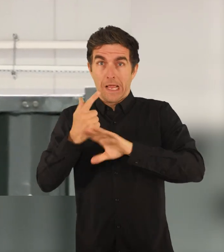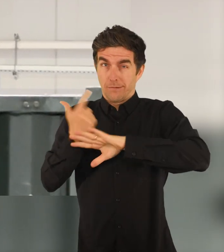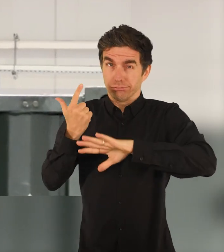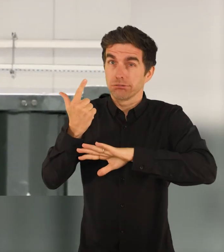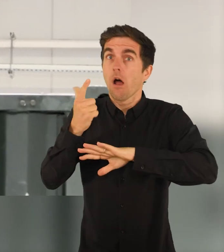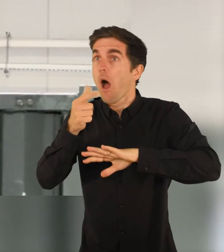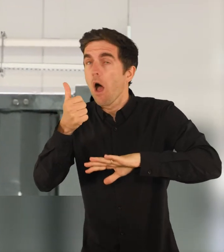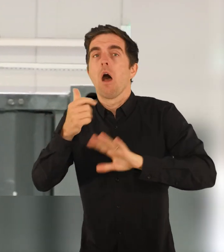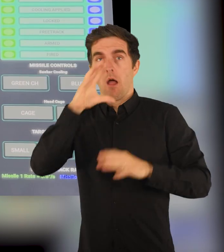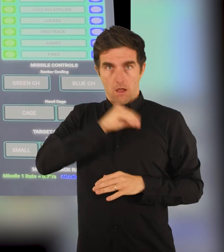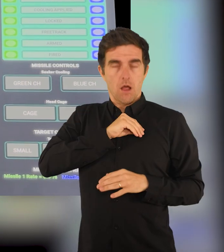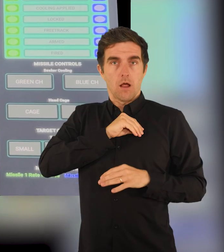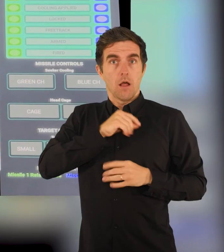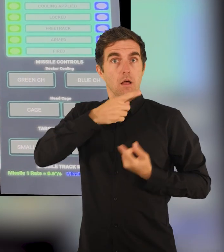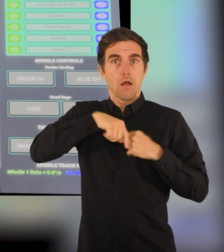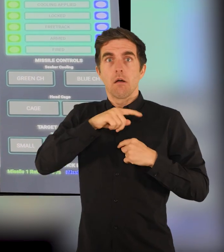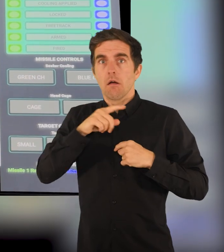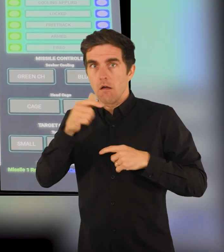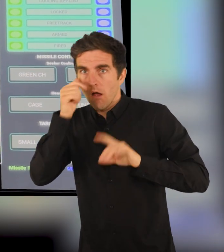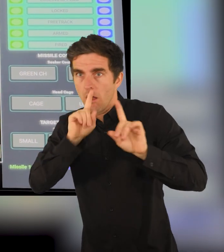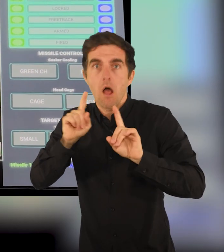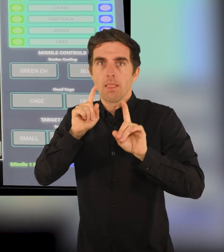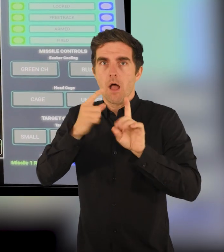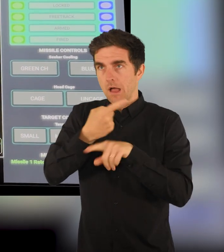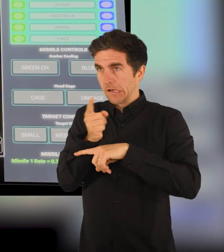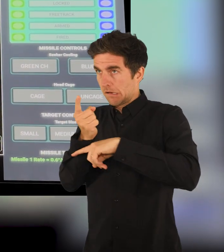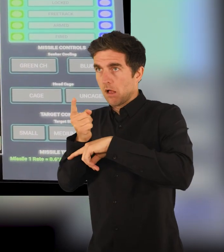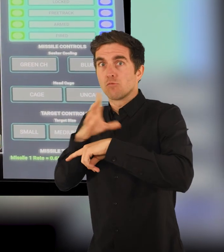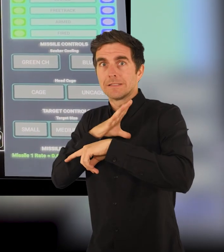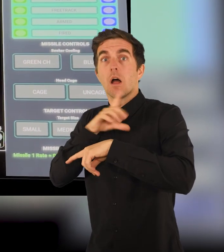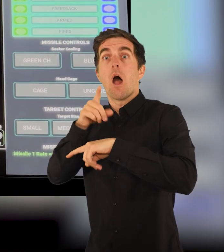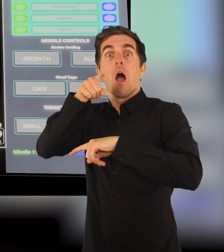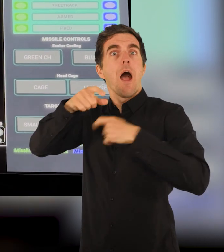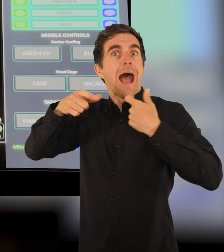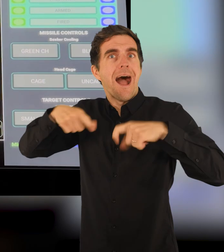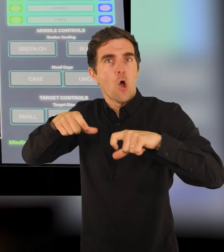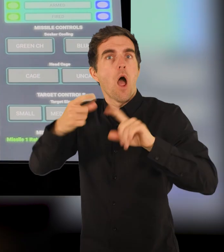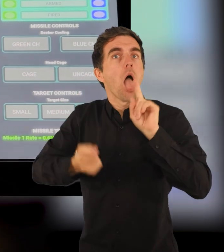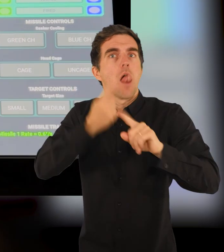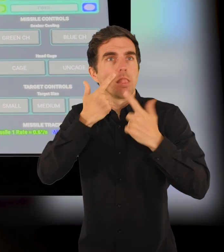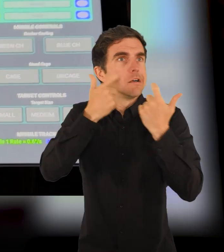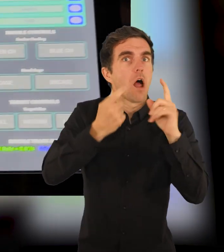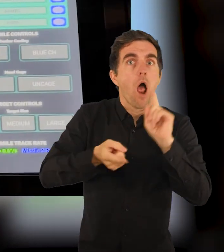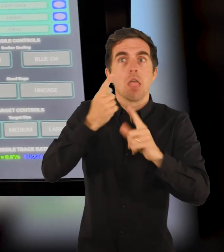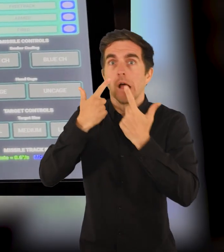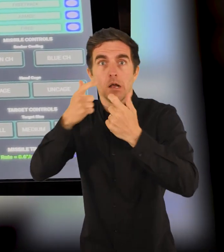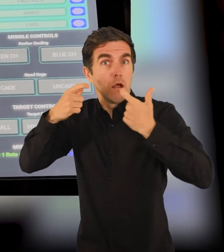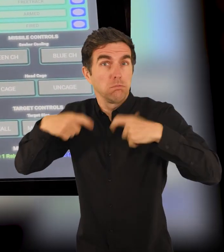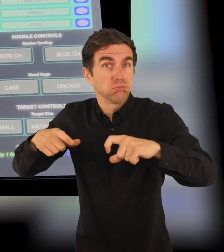And then it passes that information to the missile that can then continue to track separately, while it then switches and focuses on a different